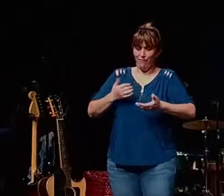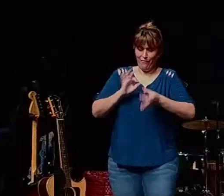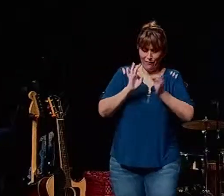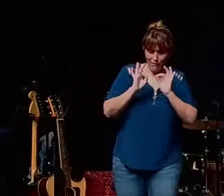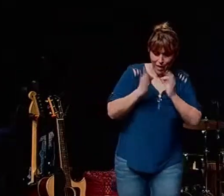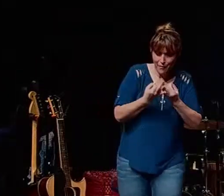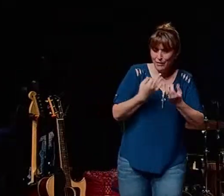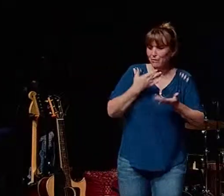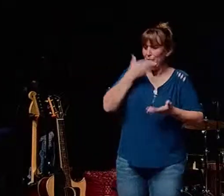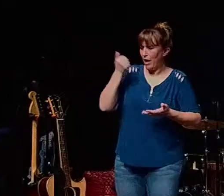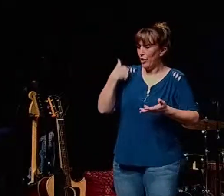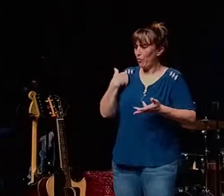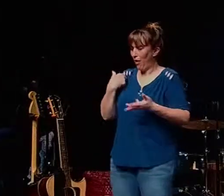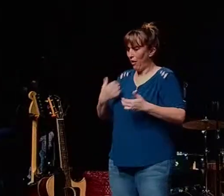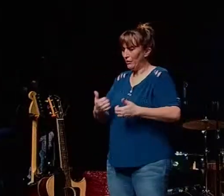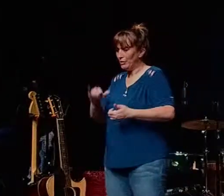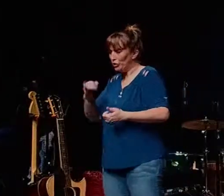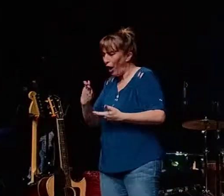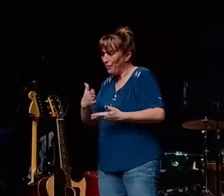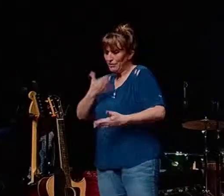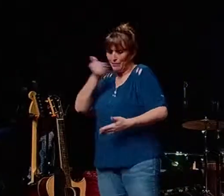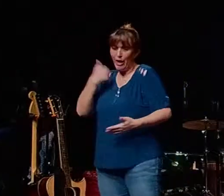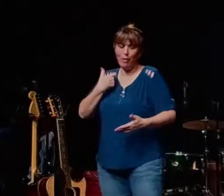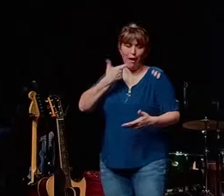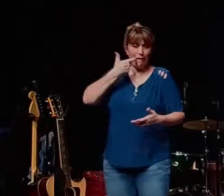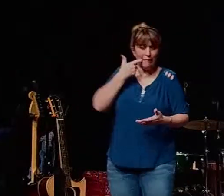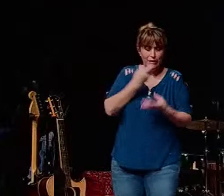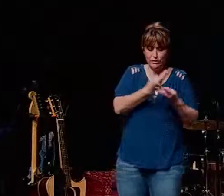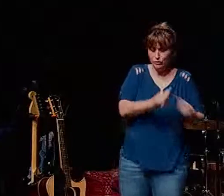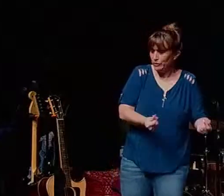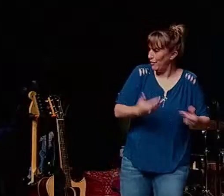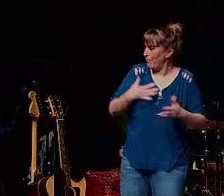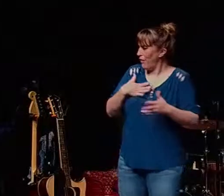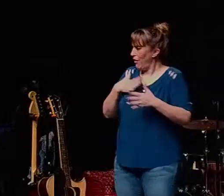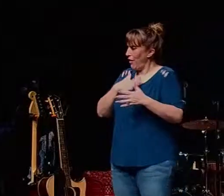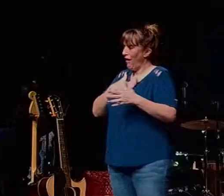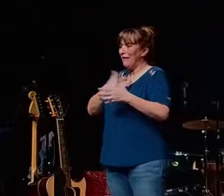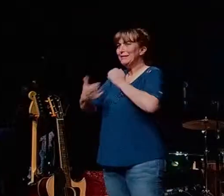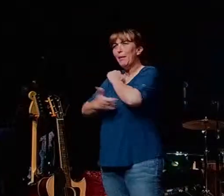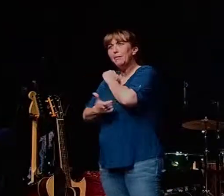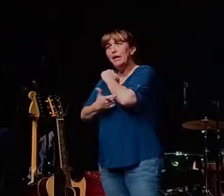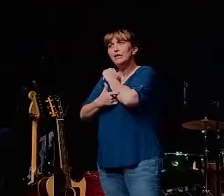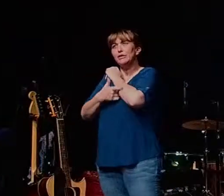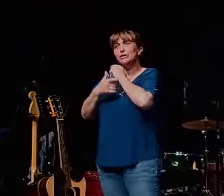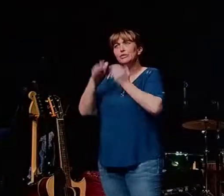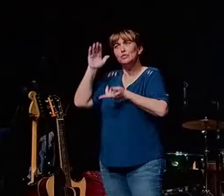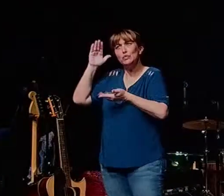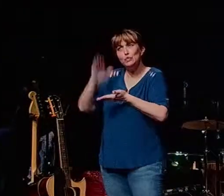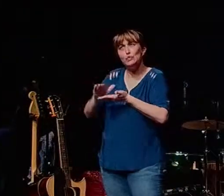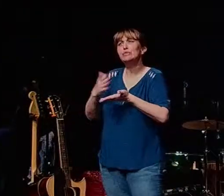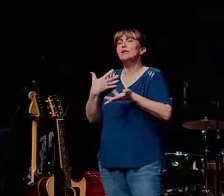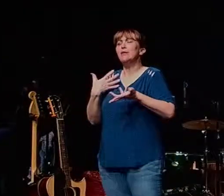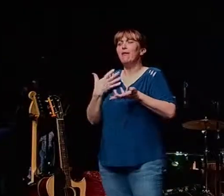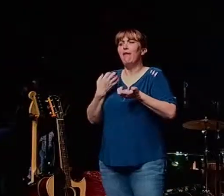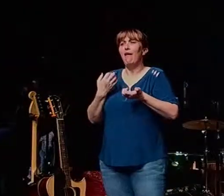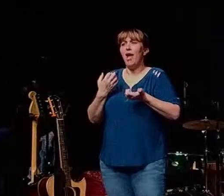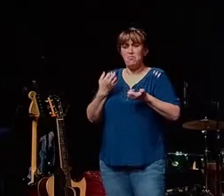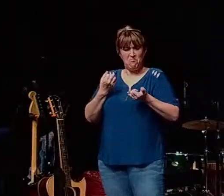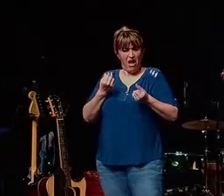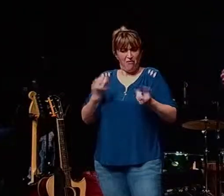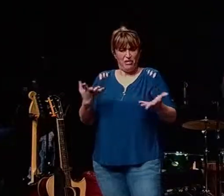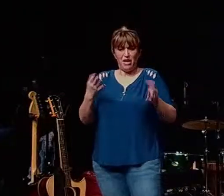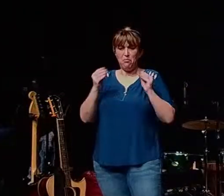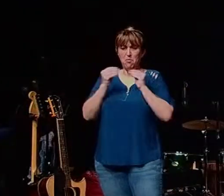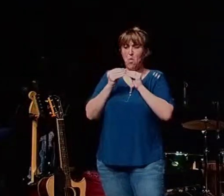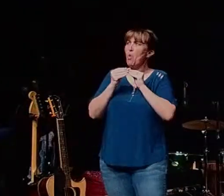relationships are better maybe your job is better your addictions are better your temptations are weaker right things are much